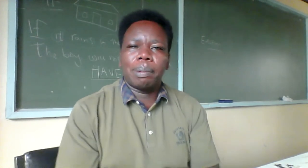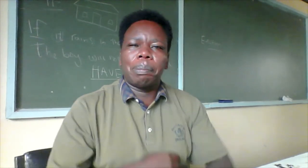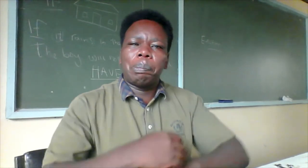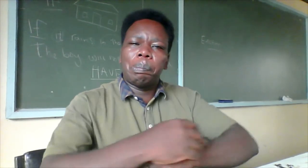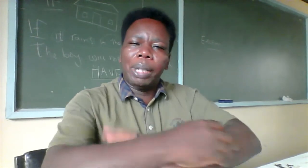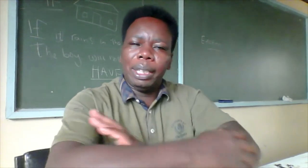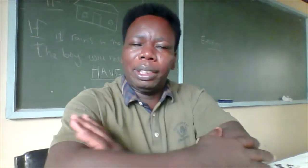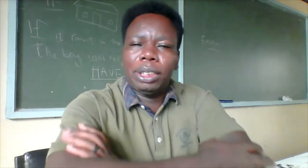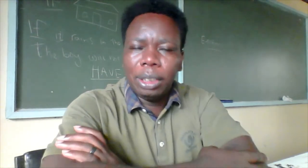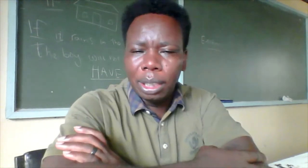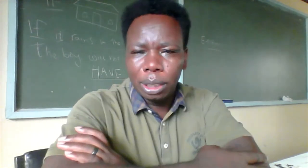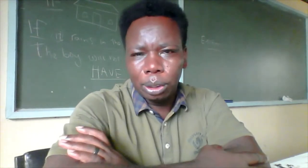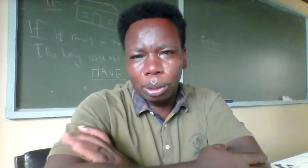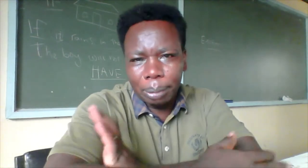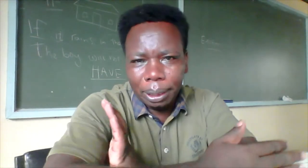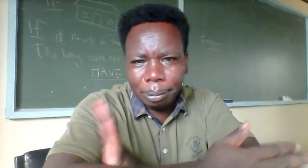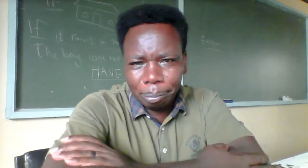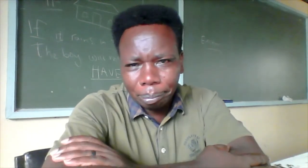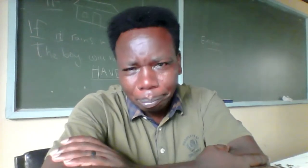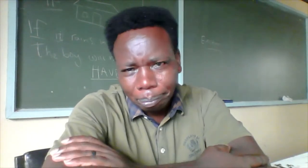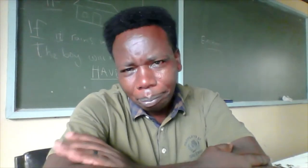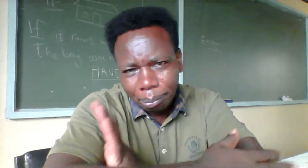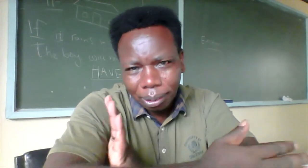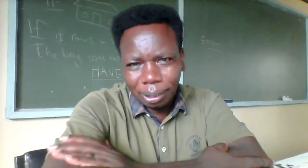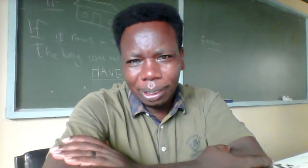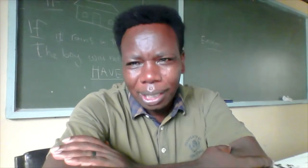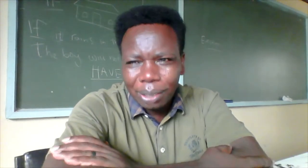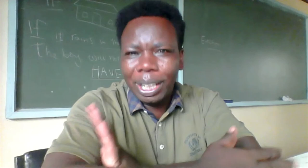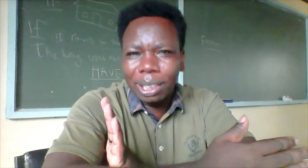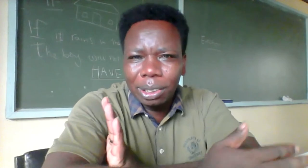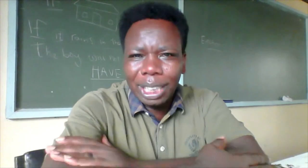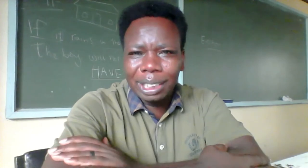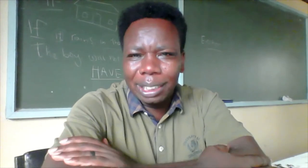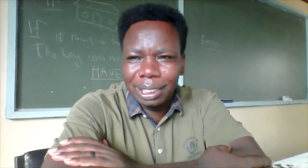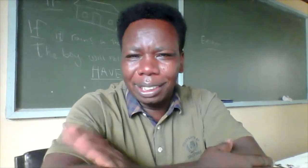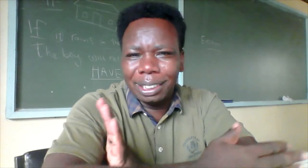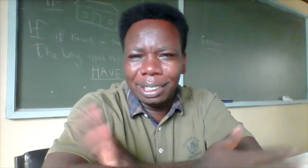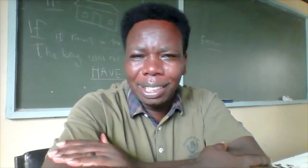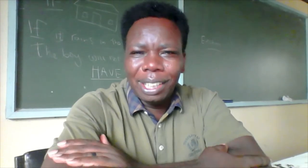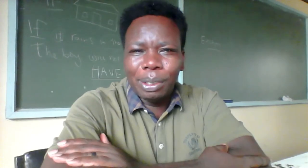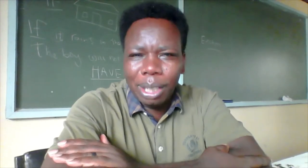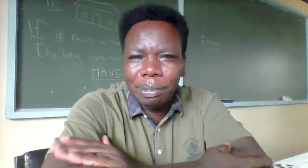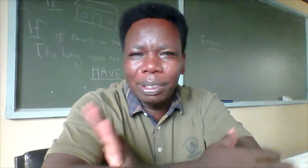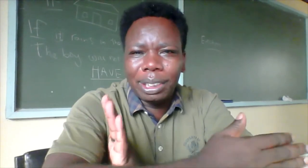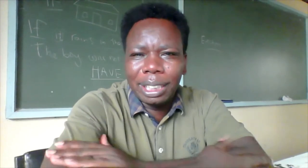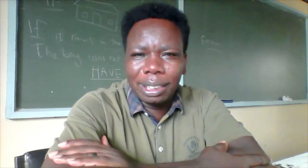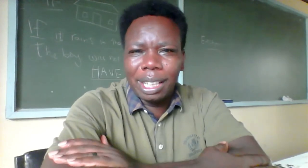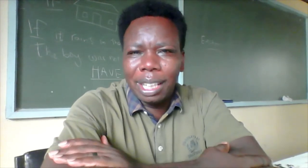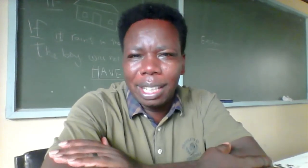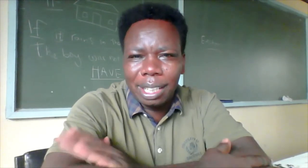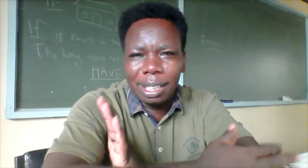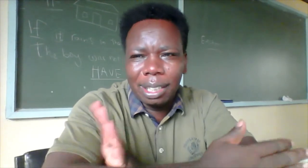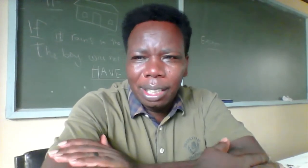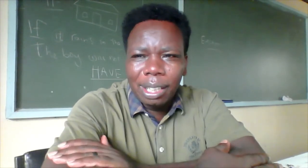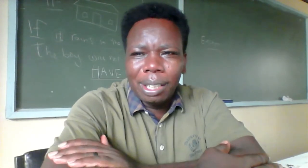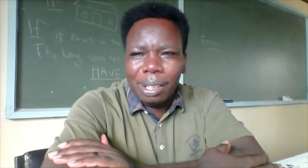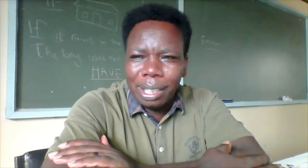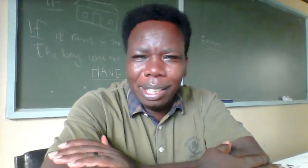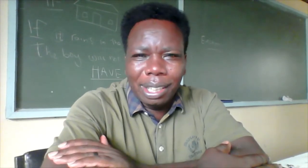time you will see so can contact us you can visit us later and